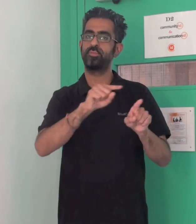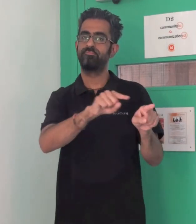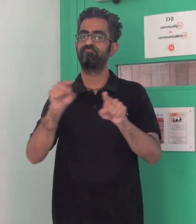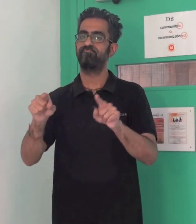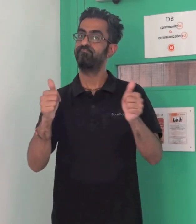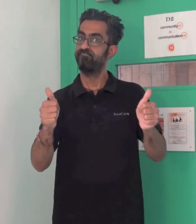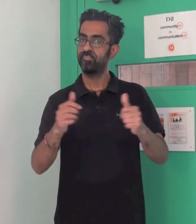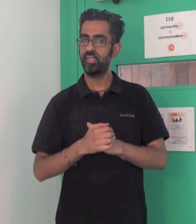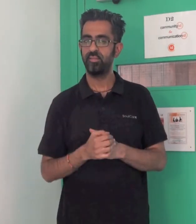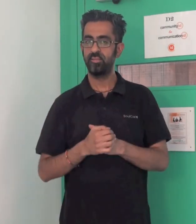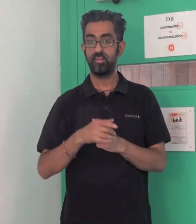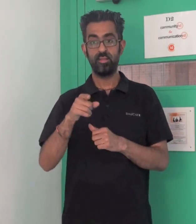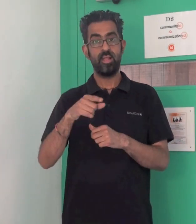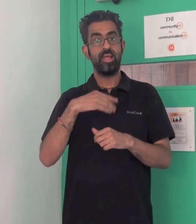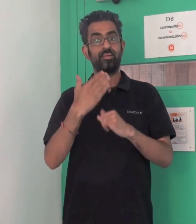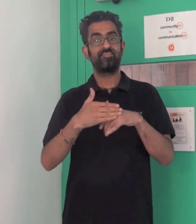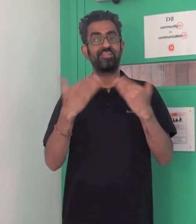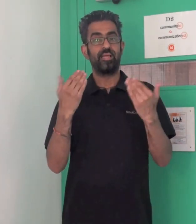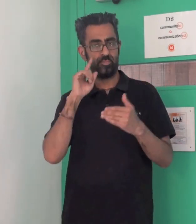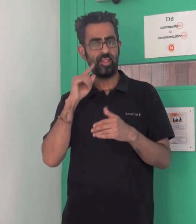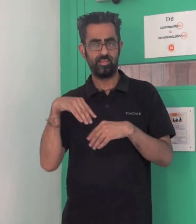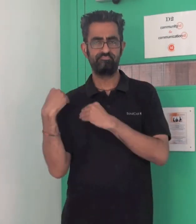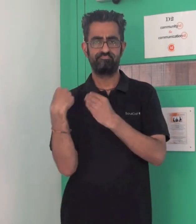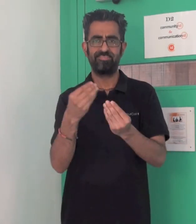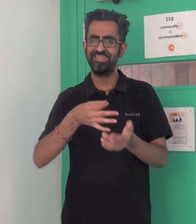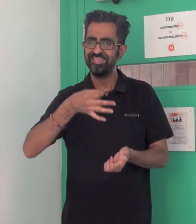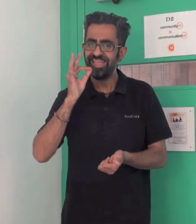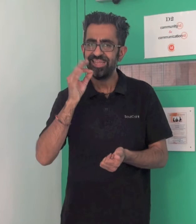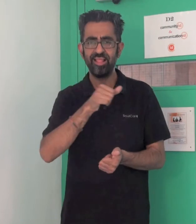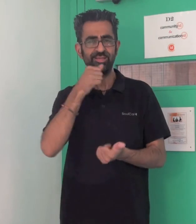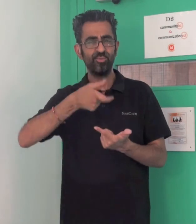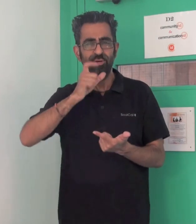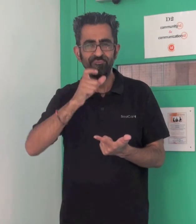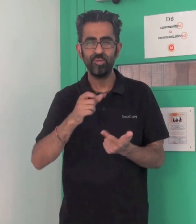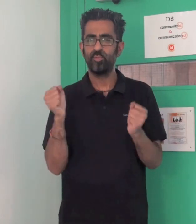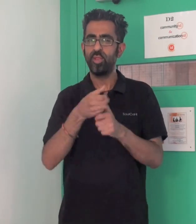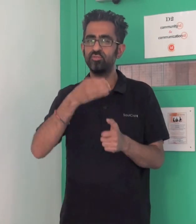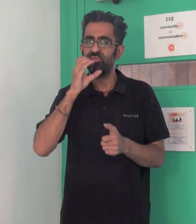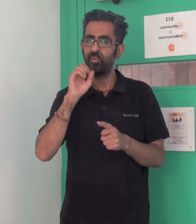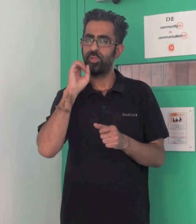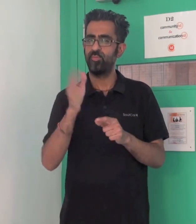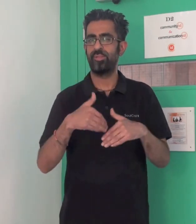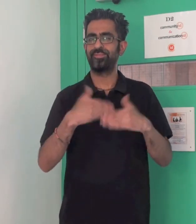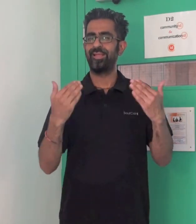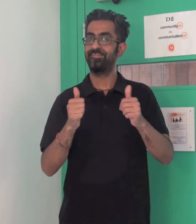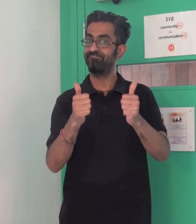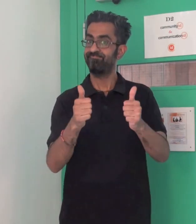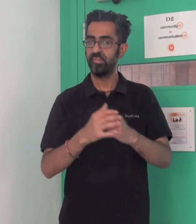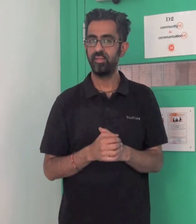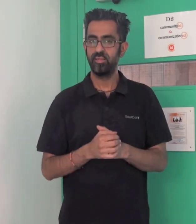Both of these courses will attract ASLE CPD points. And on the day we'll provide you with refreshments, tea and